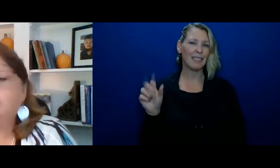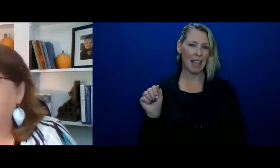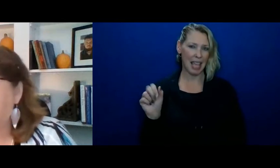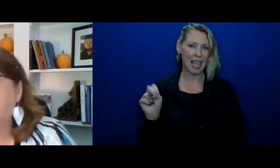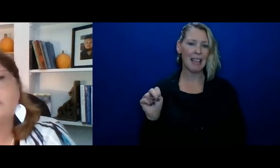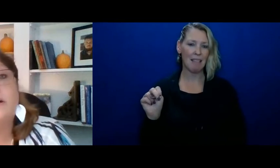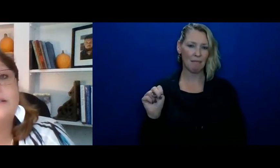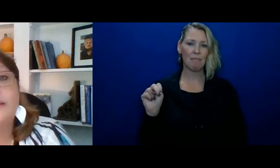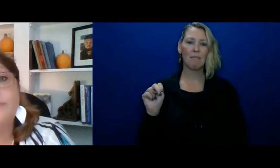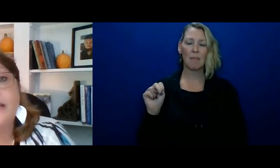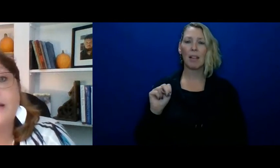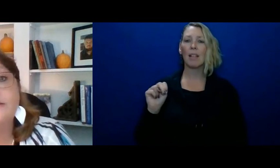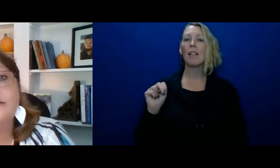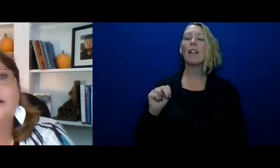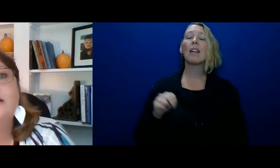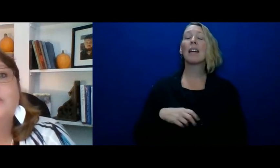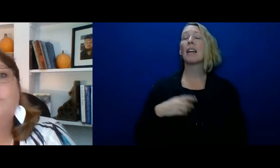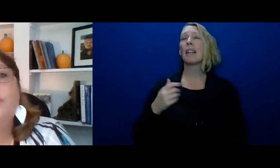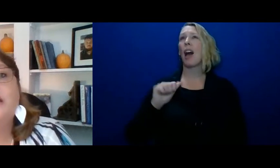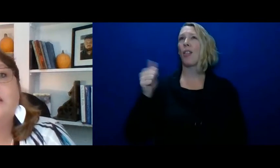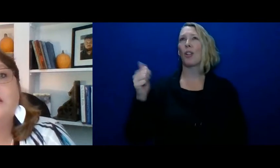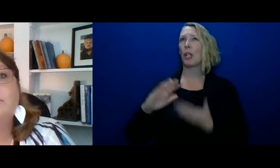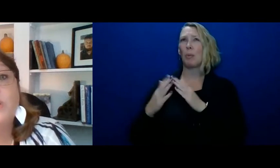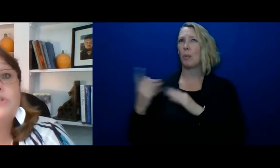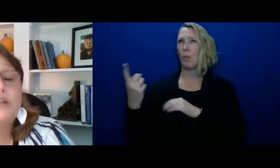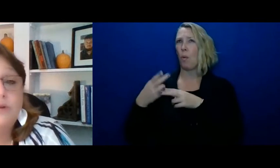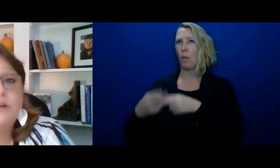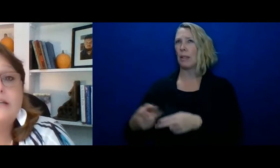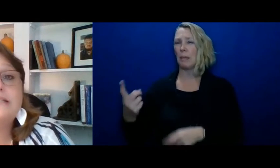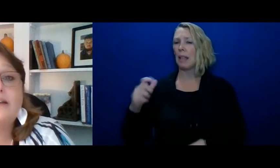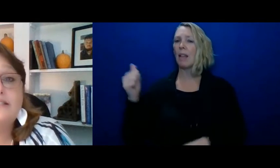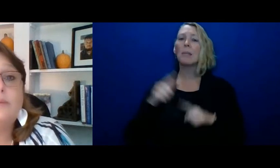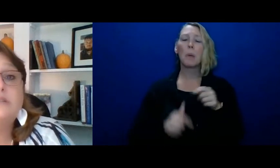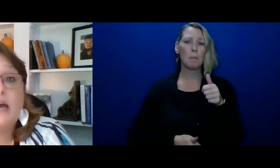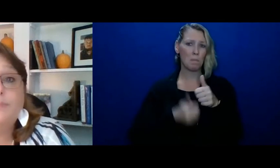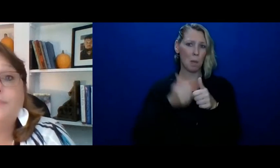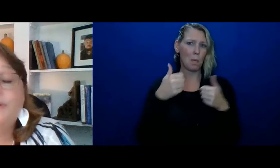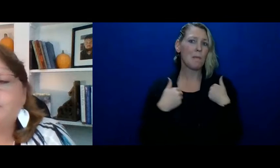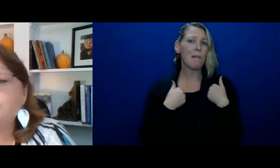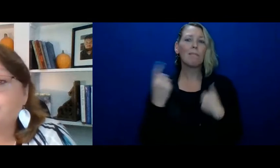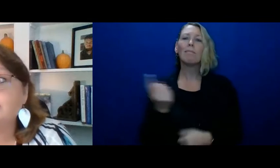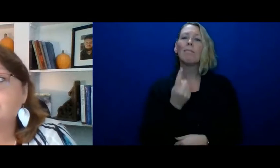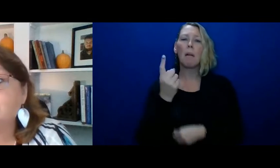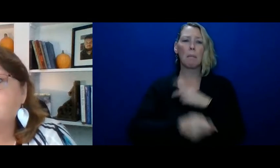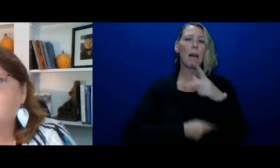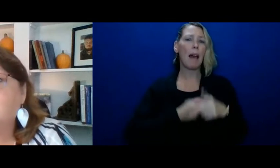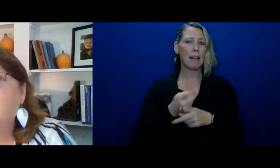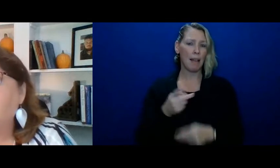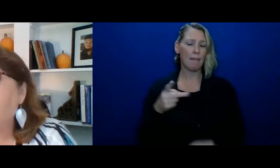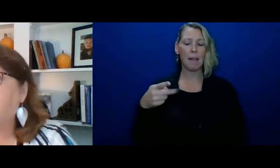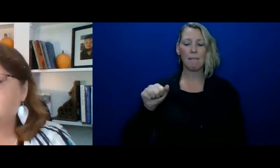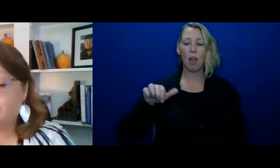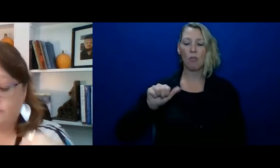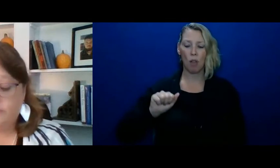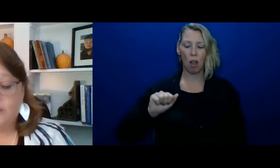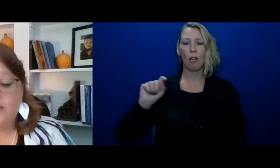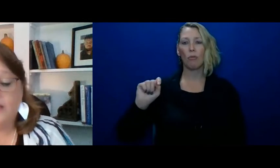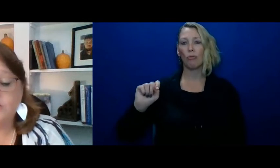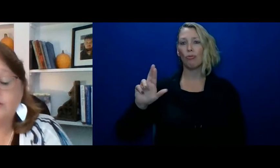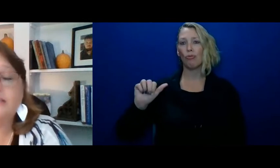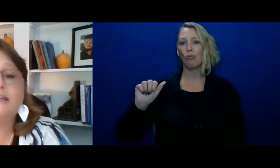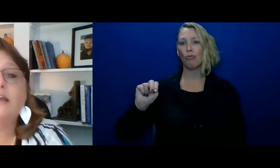communities, it's called something else. But most communities have some type of paratransit. And